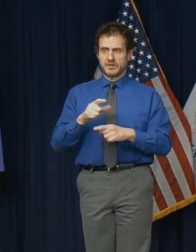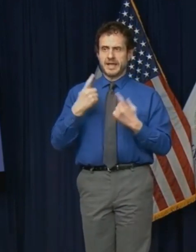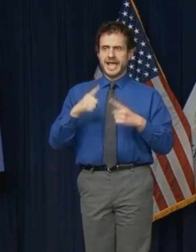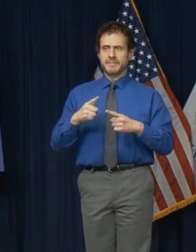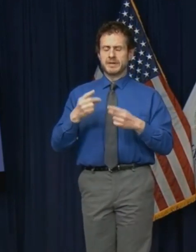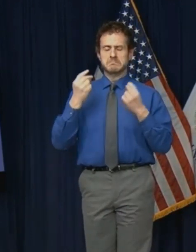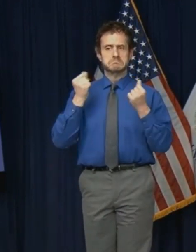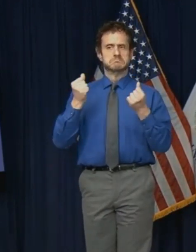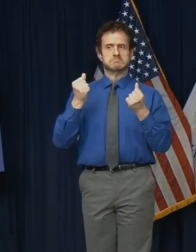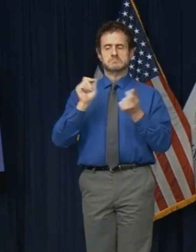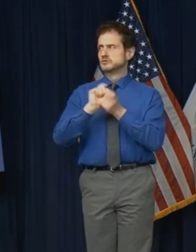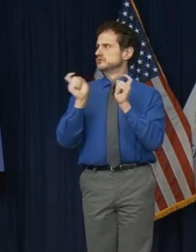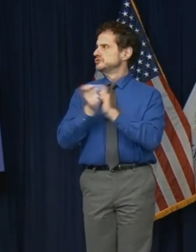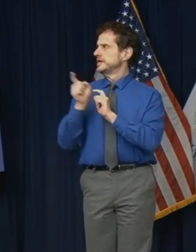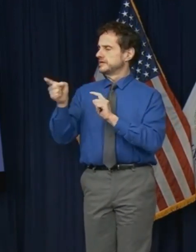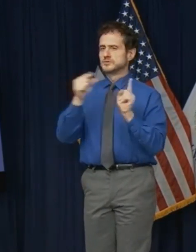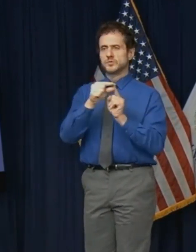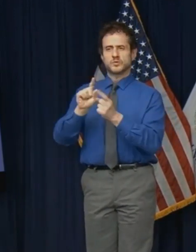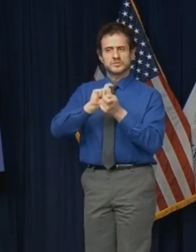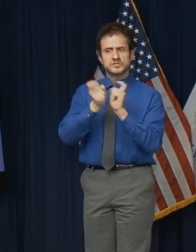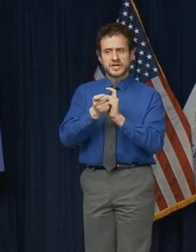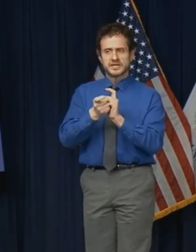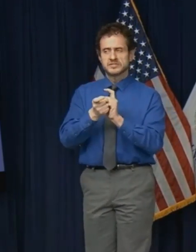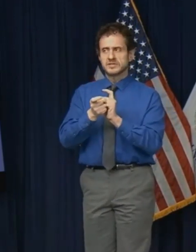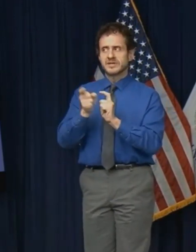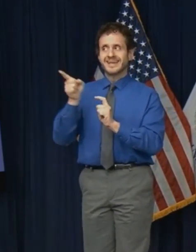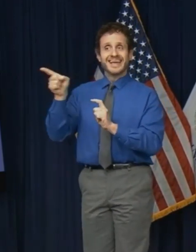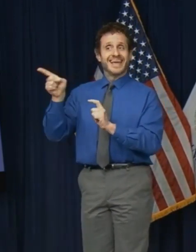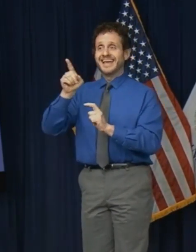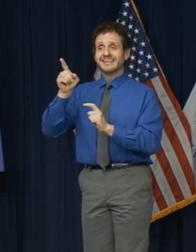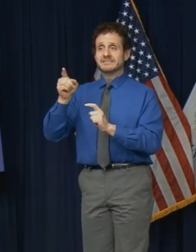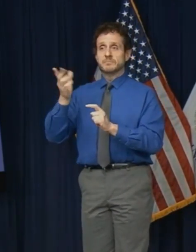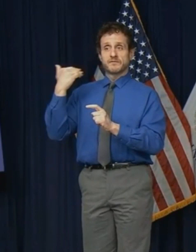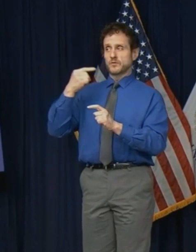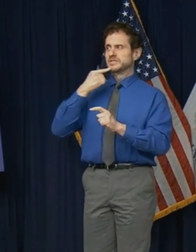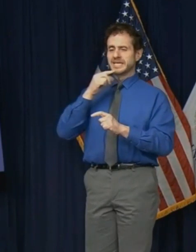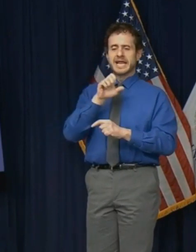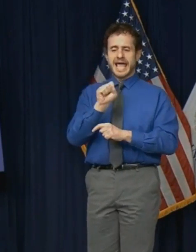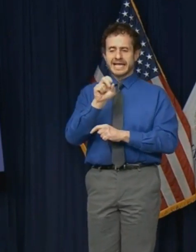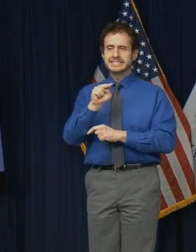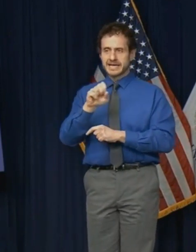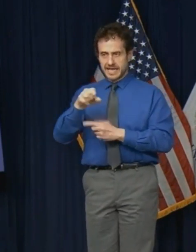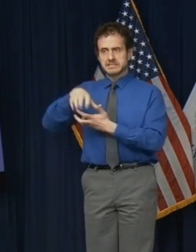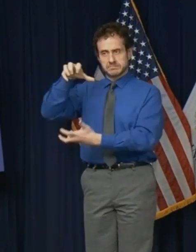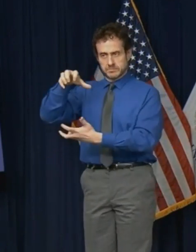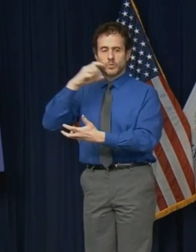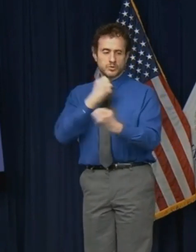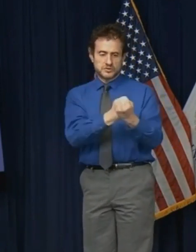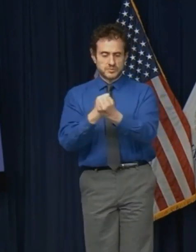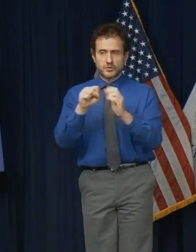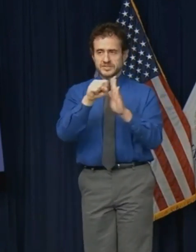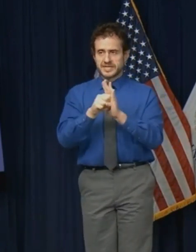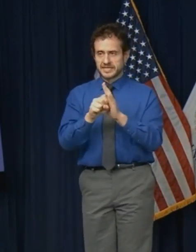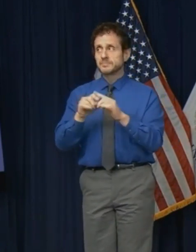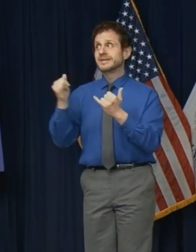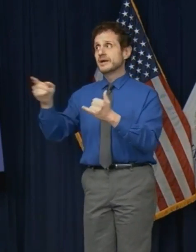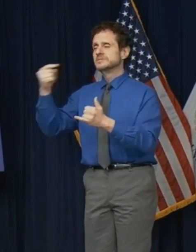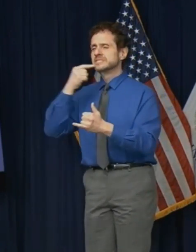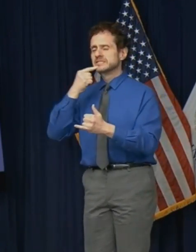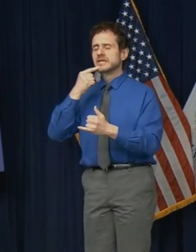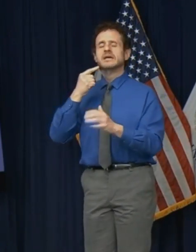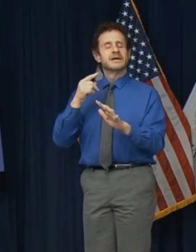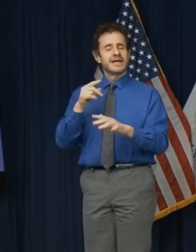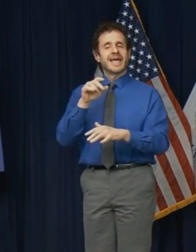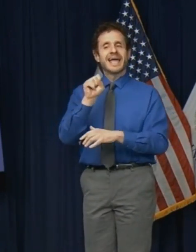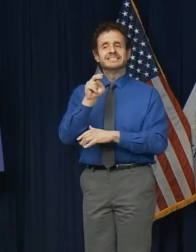Suddenly, the website no longer said that the SNS would support states, but instead now said that the SNS is meant only to